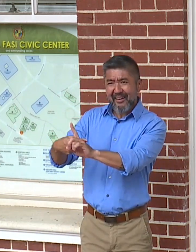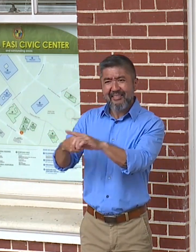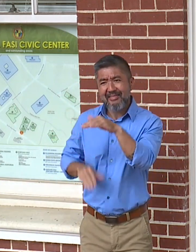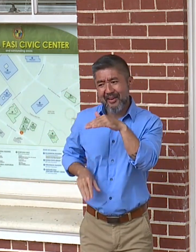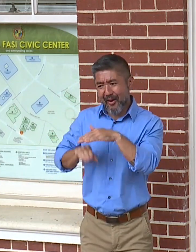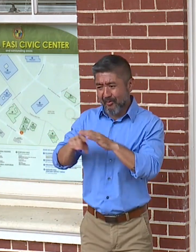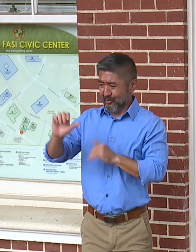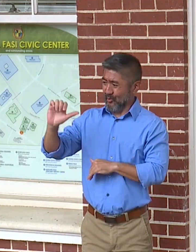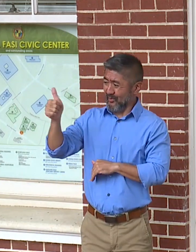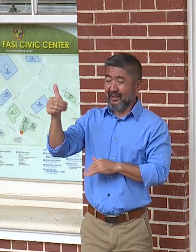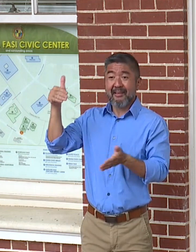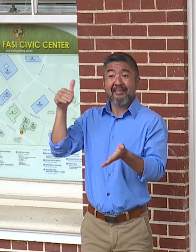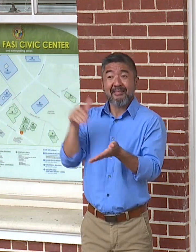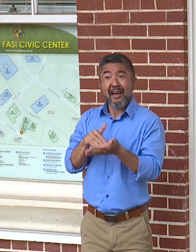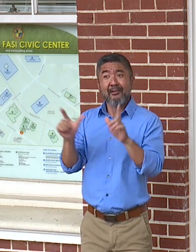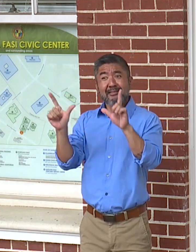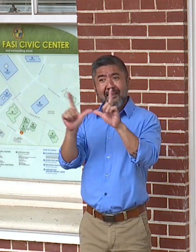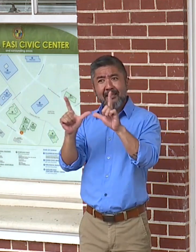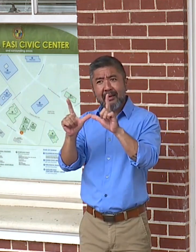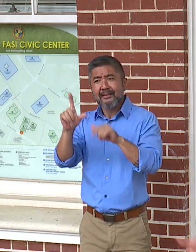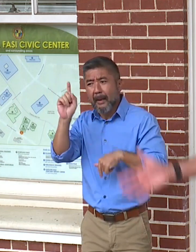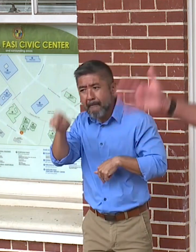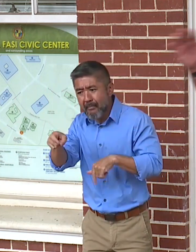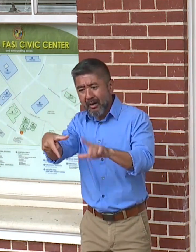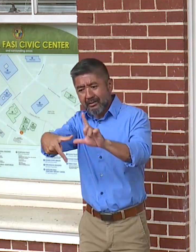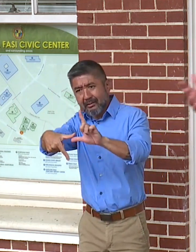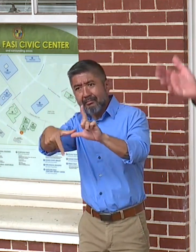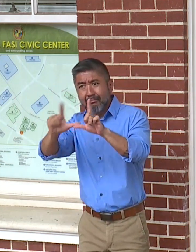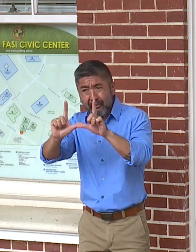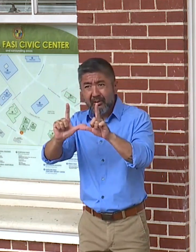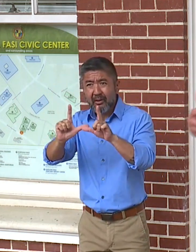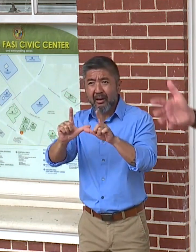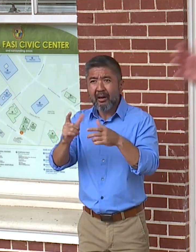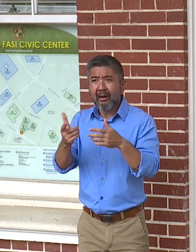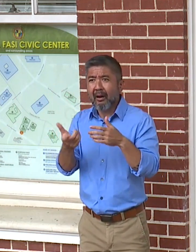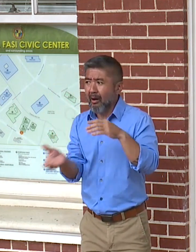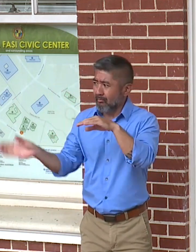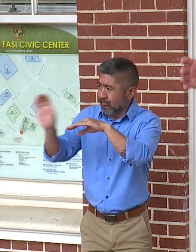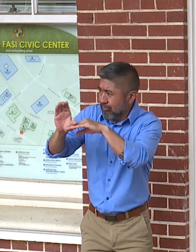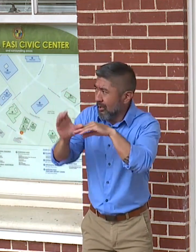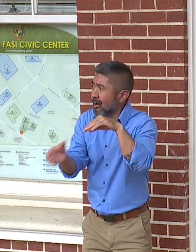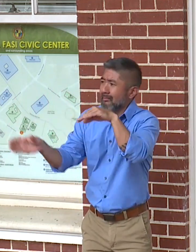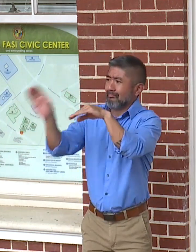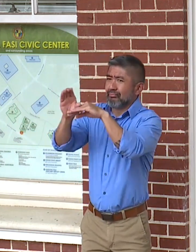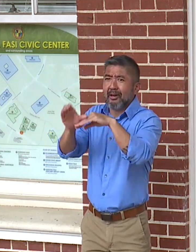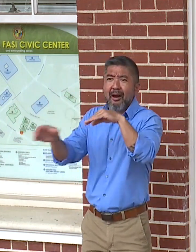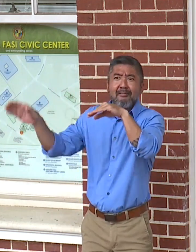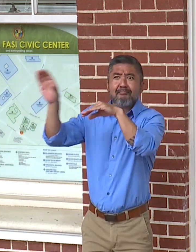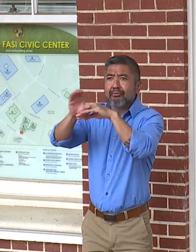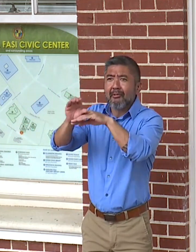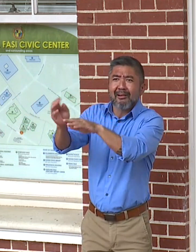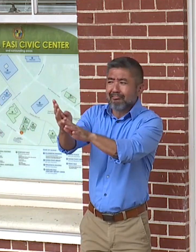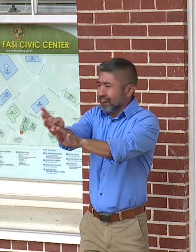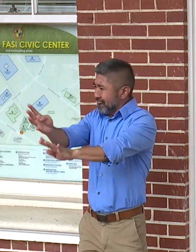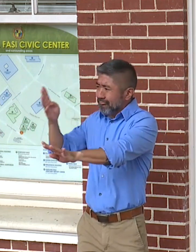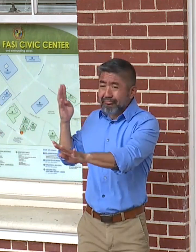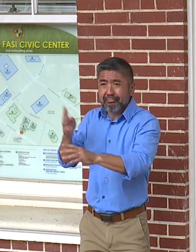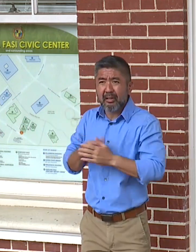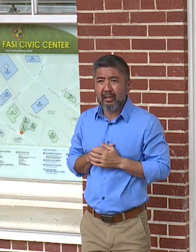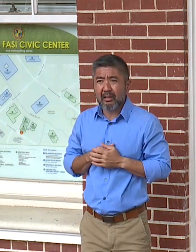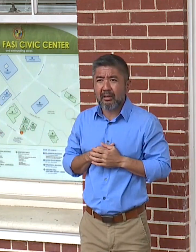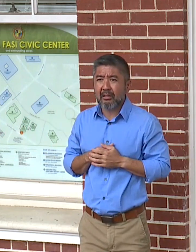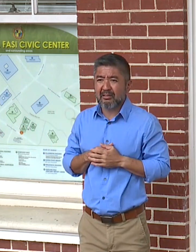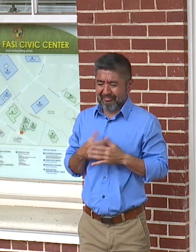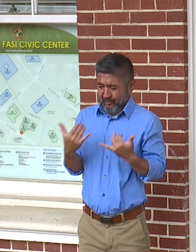,000 licenses need to be renewed, need to be renewed. So it says cha-ching, cha-ching, more coming due in a very